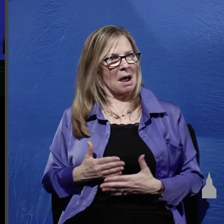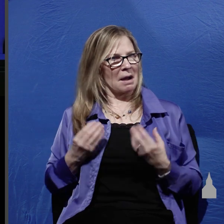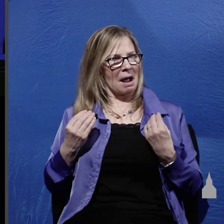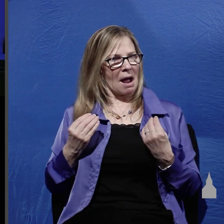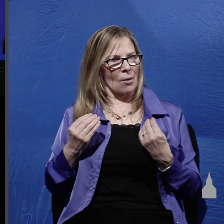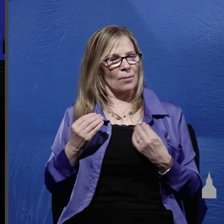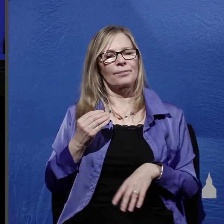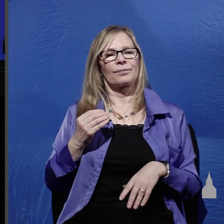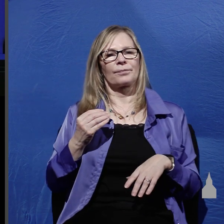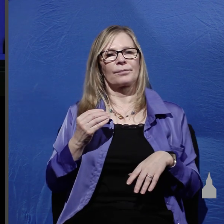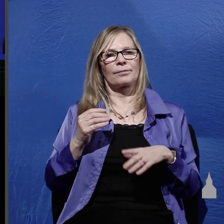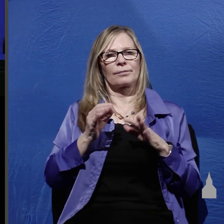19 starting in verse 38